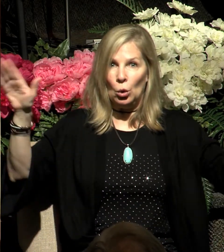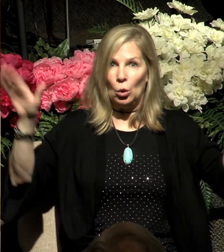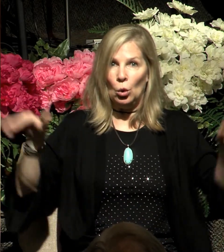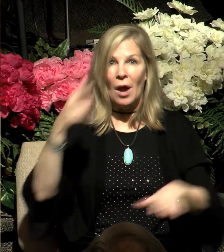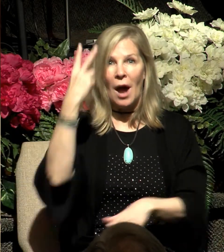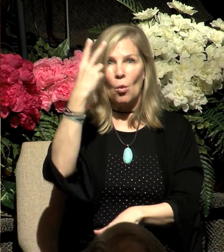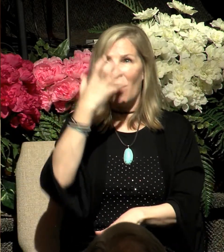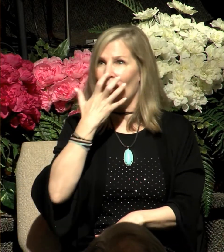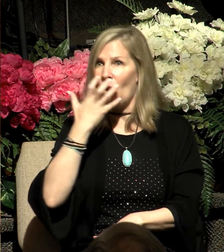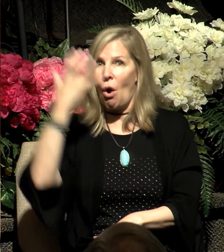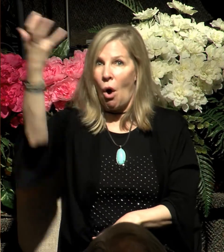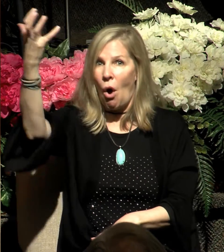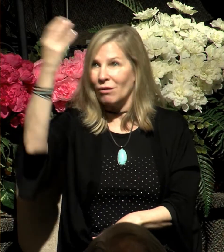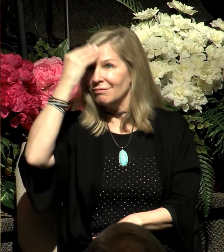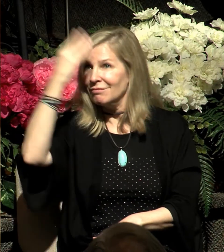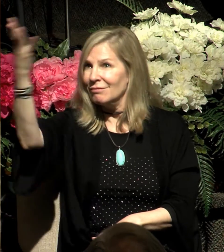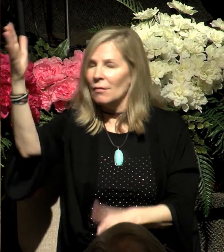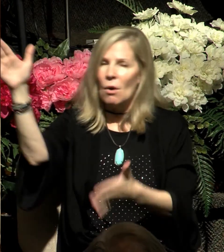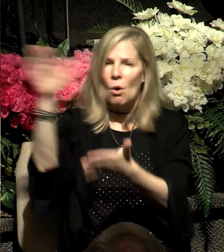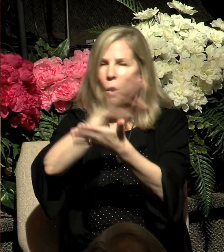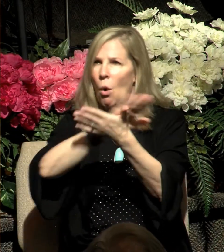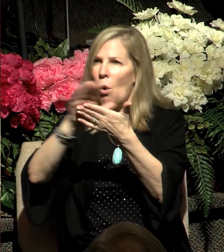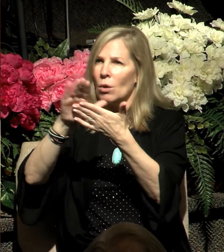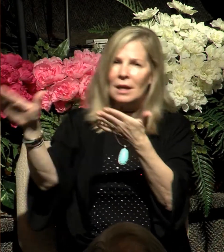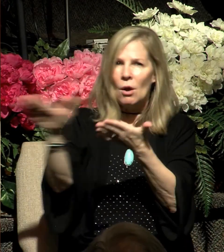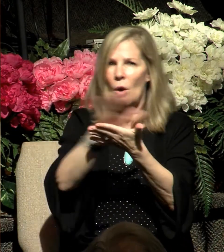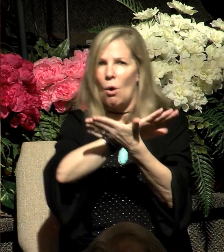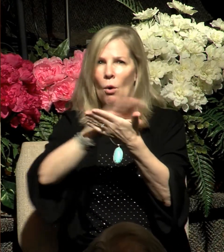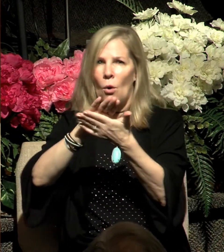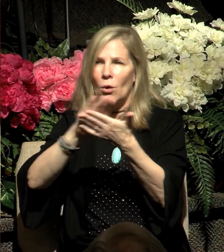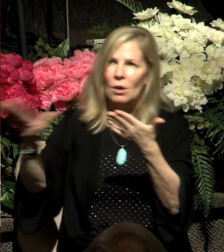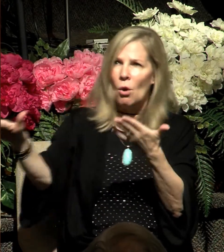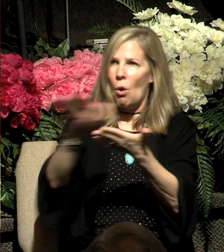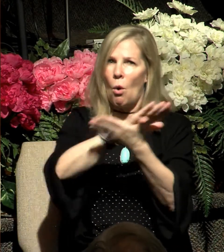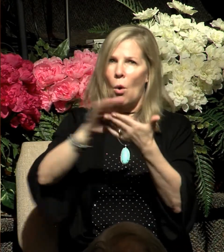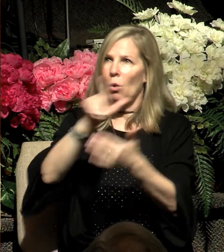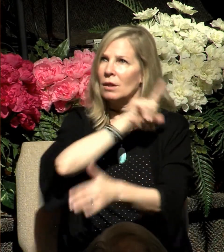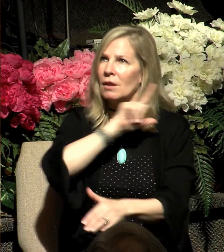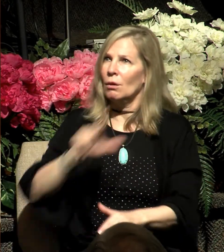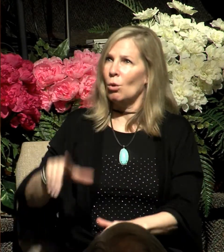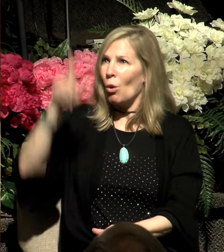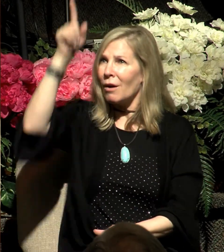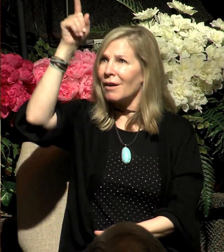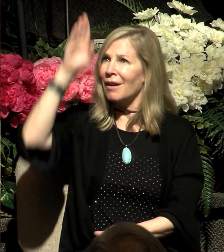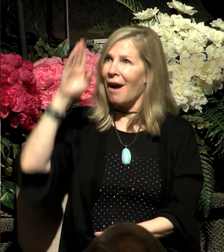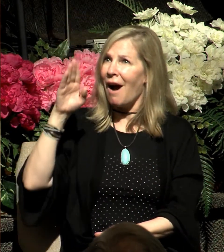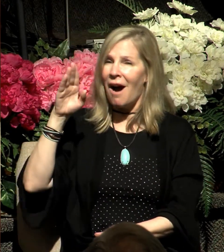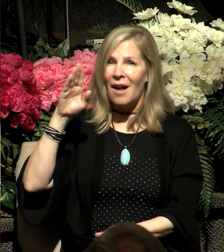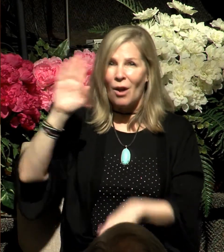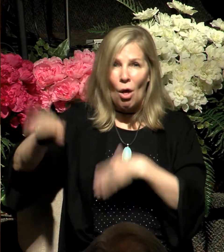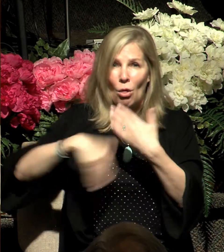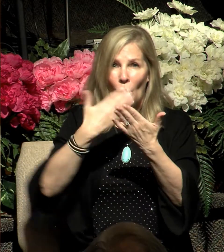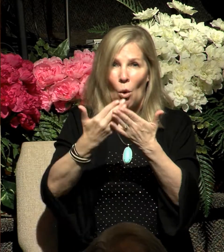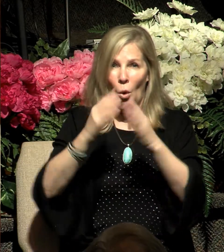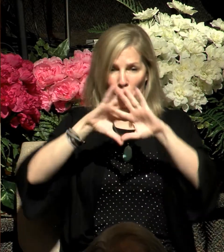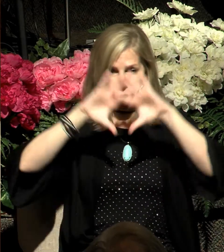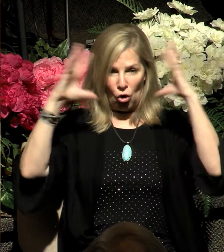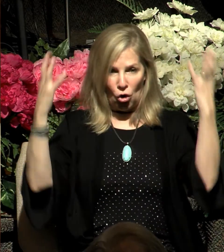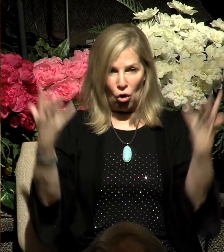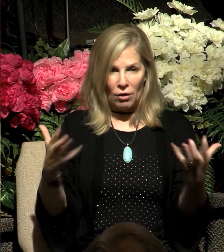the other and said, Holy, holy, holy is the Lord God of hosts. The whole earth is full of his glory, and the foundations